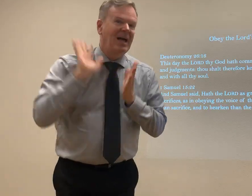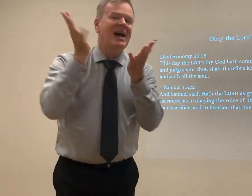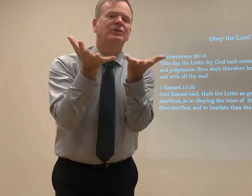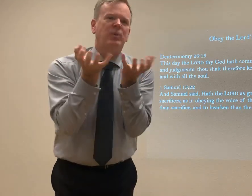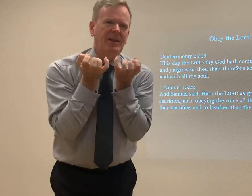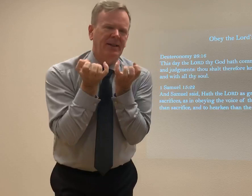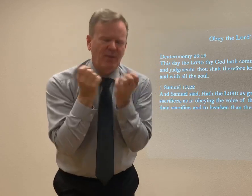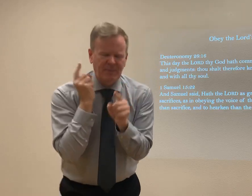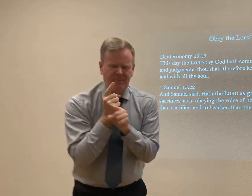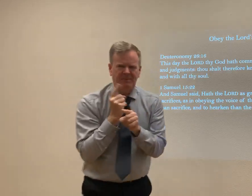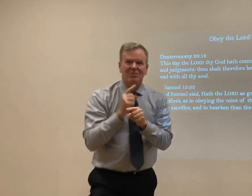is. His will.